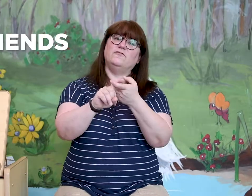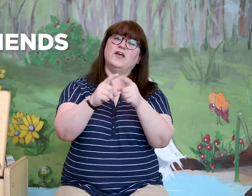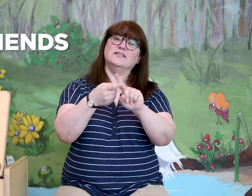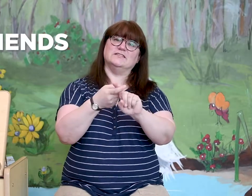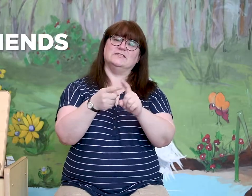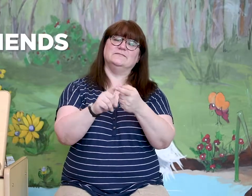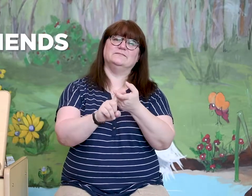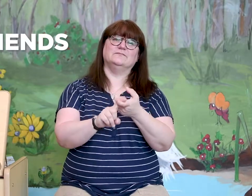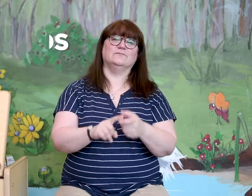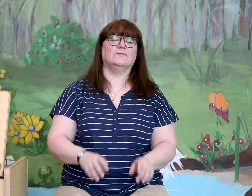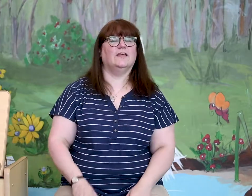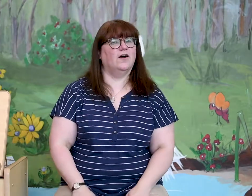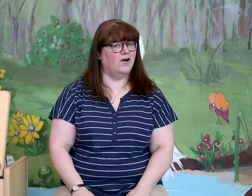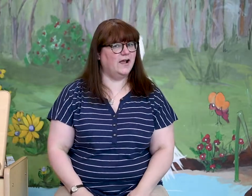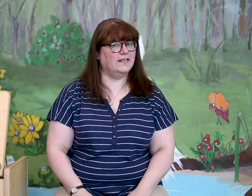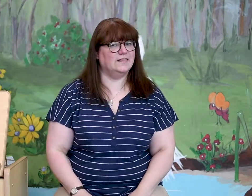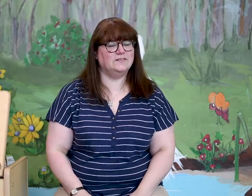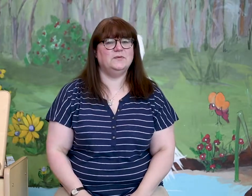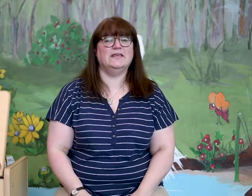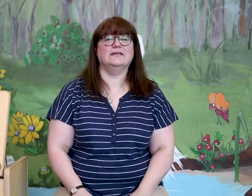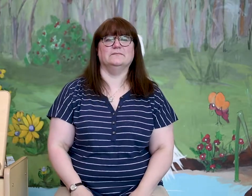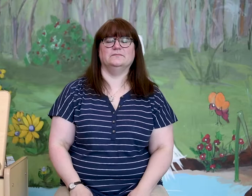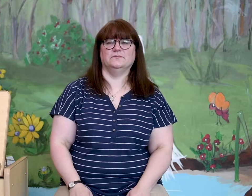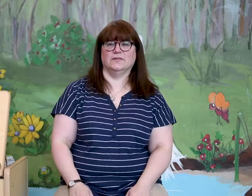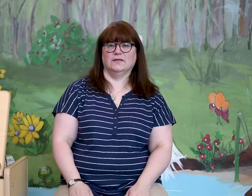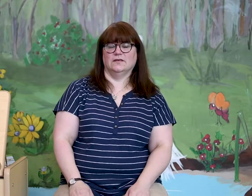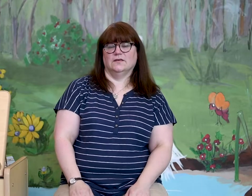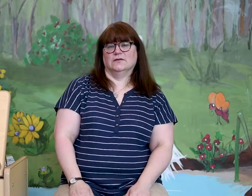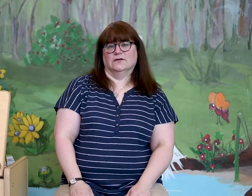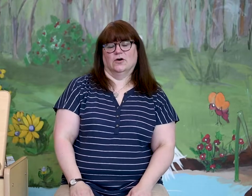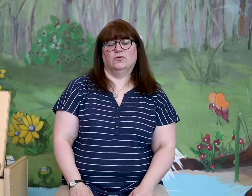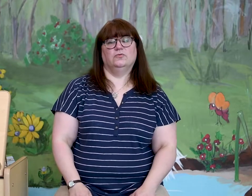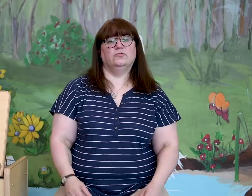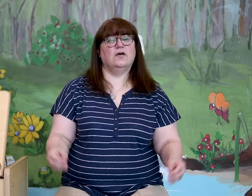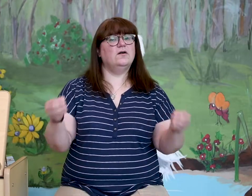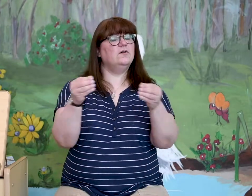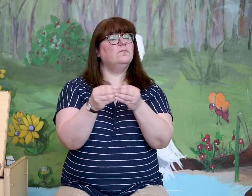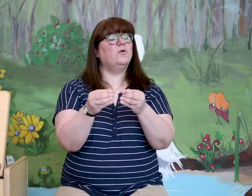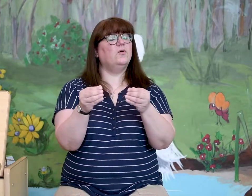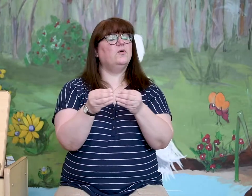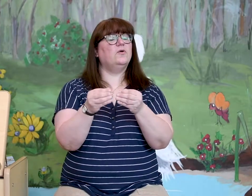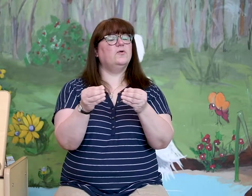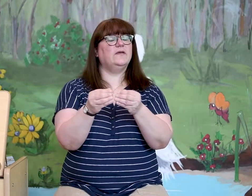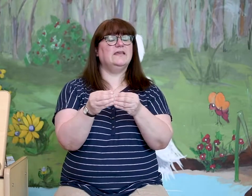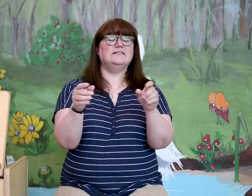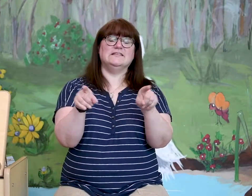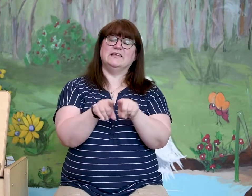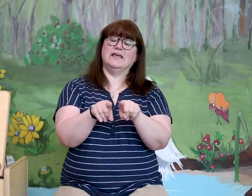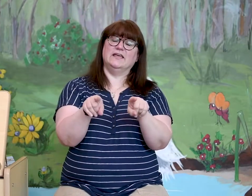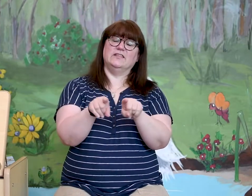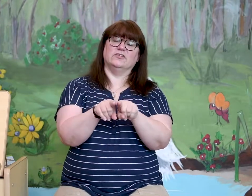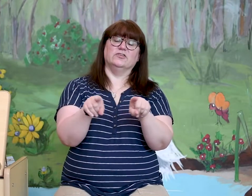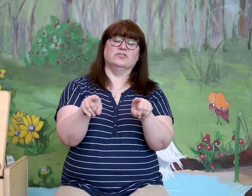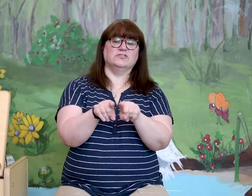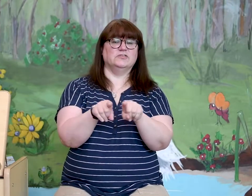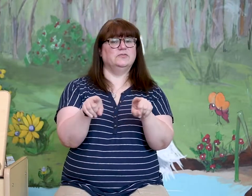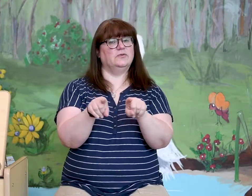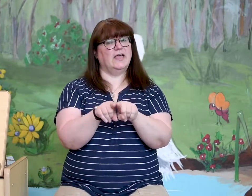friends. All right, let's begin. Oh the more we get together, together,